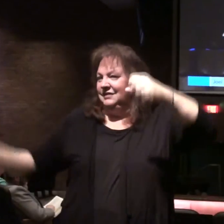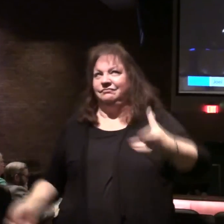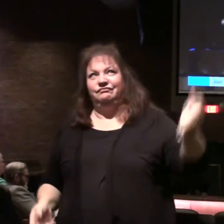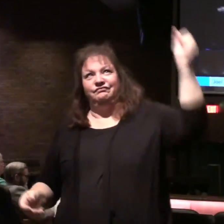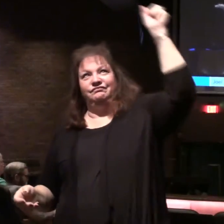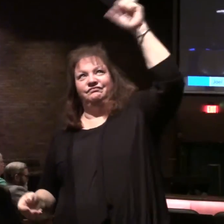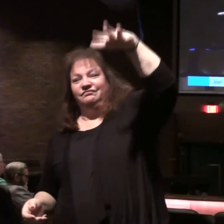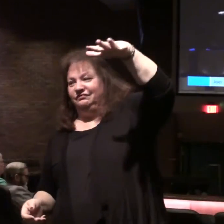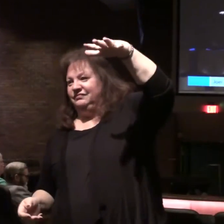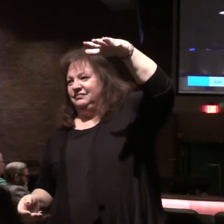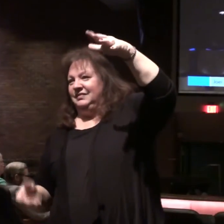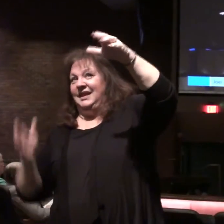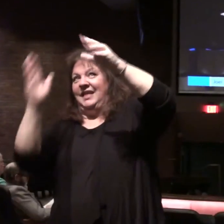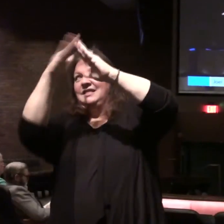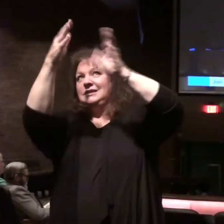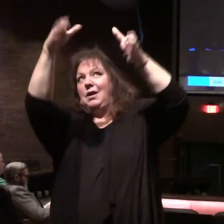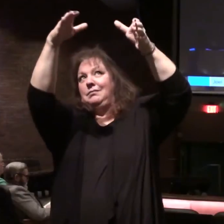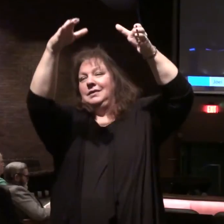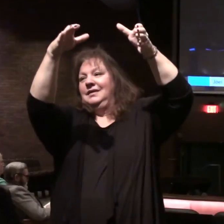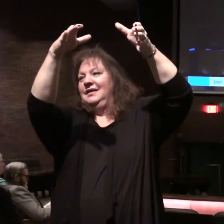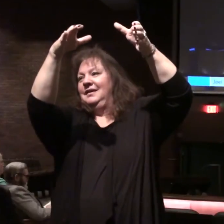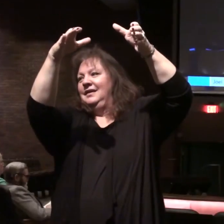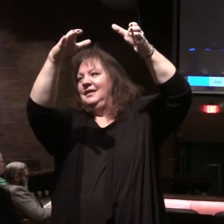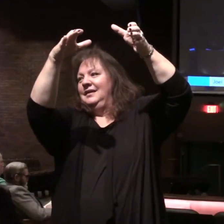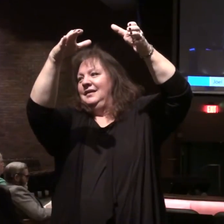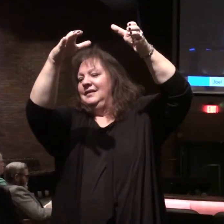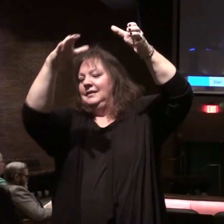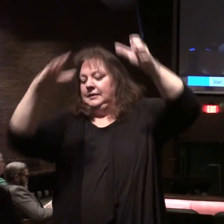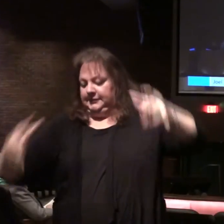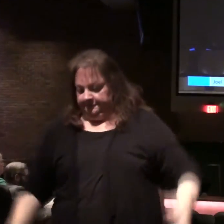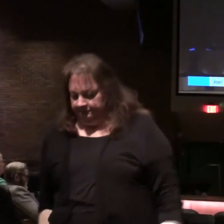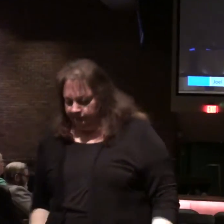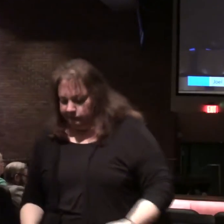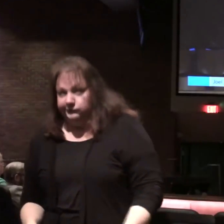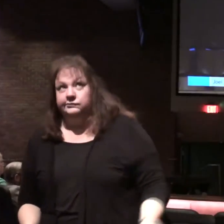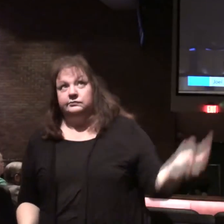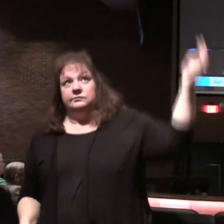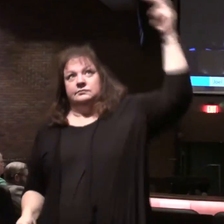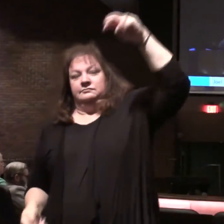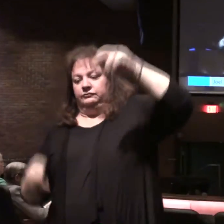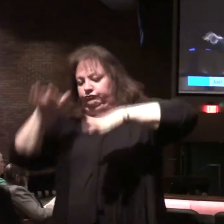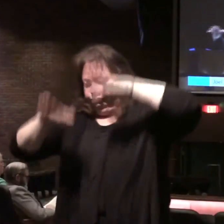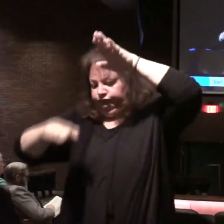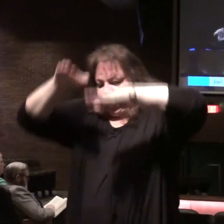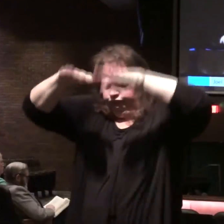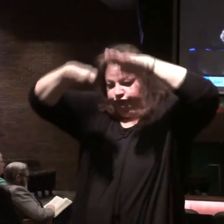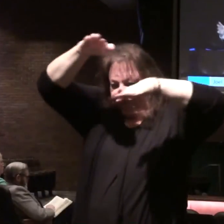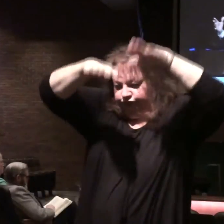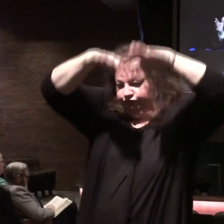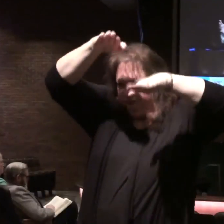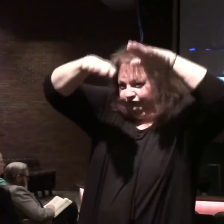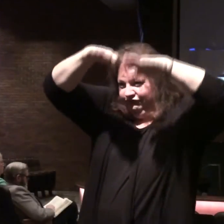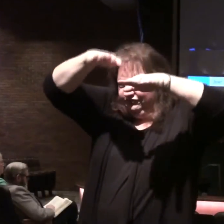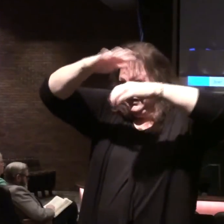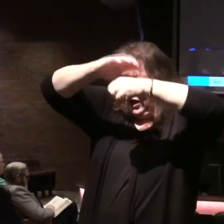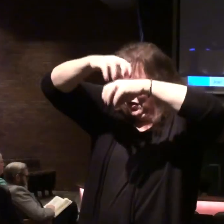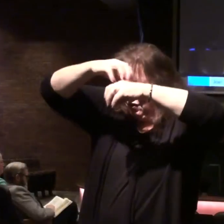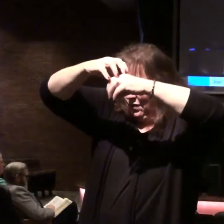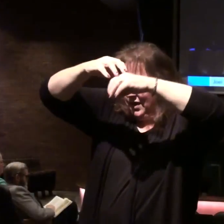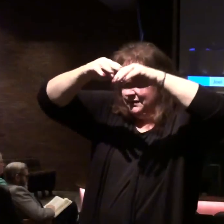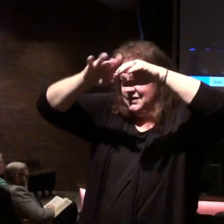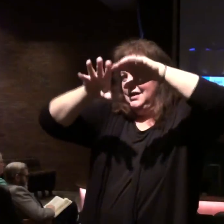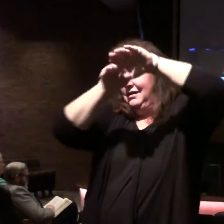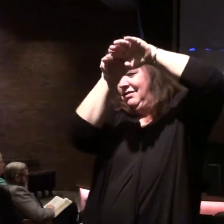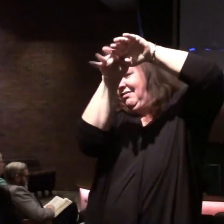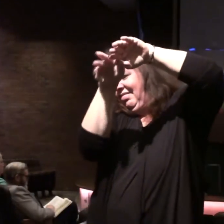down in the top bowl. Then they'd bind up their garment, get in and trample around on all those grapes, and the juice